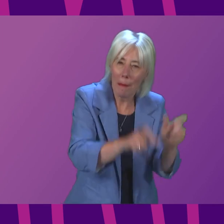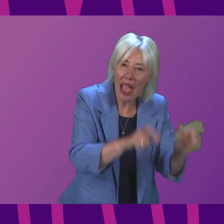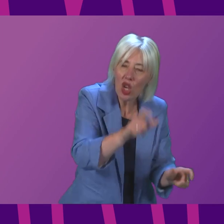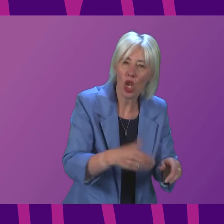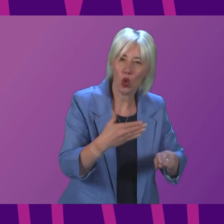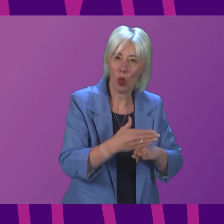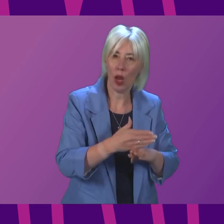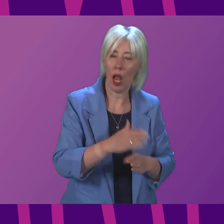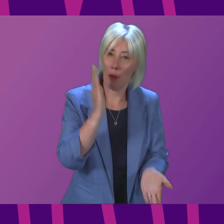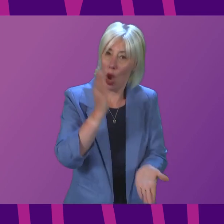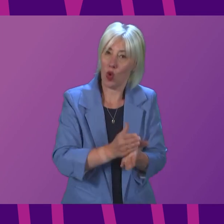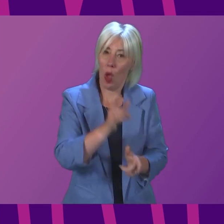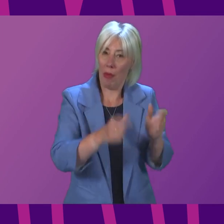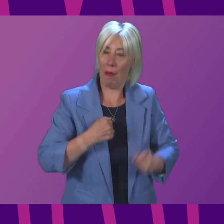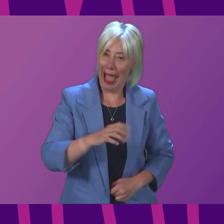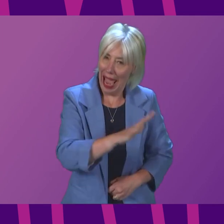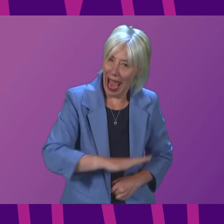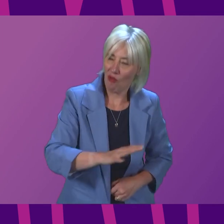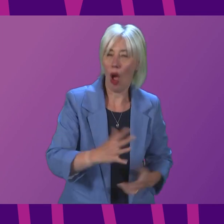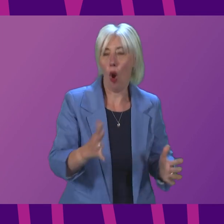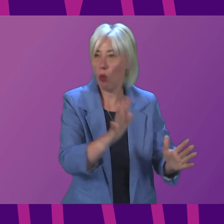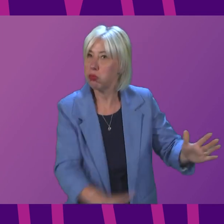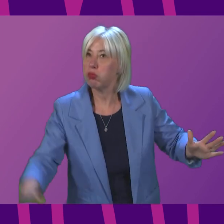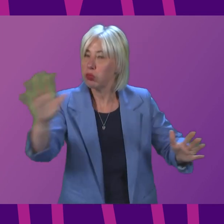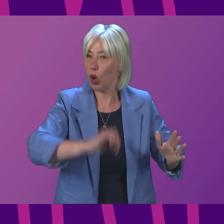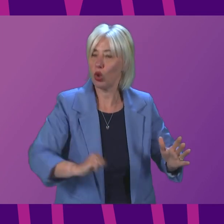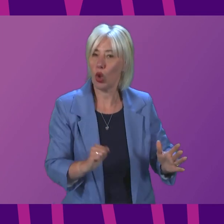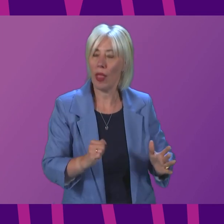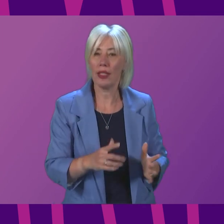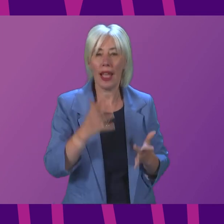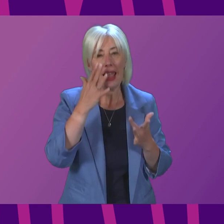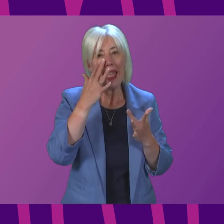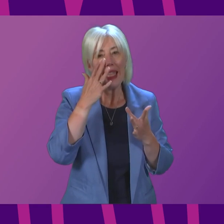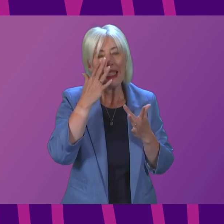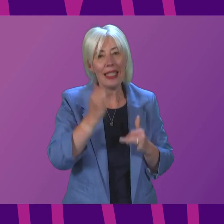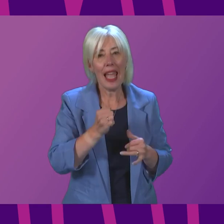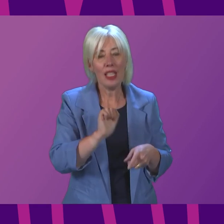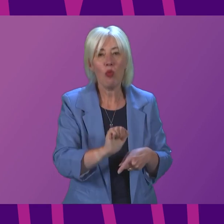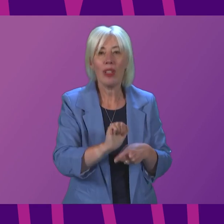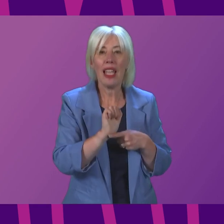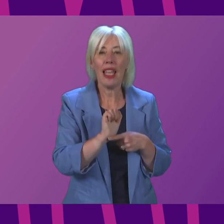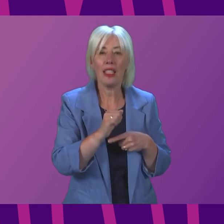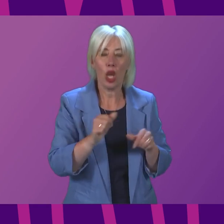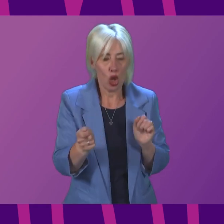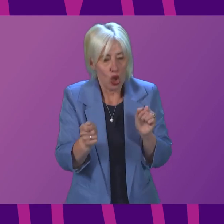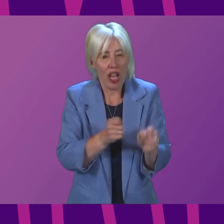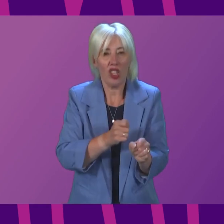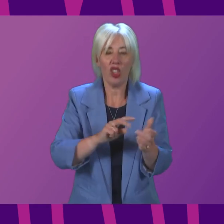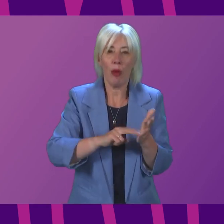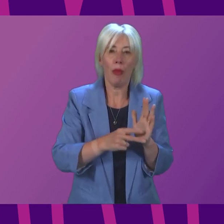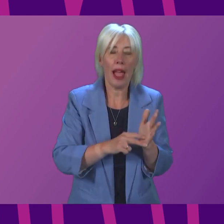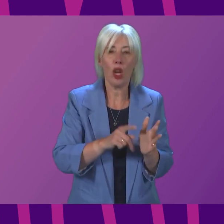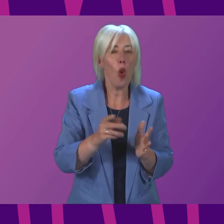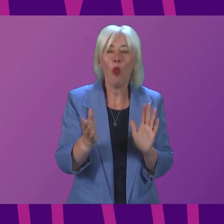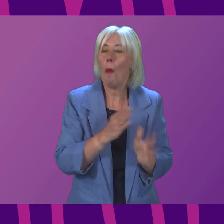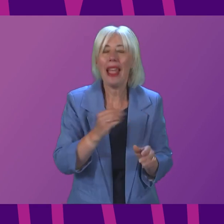reassure my constituents and people across Scotland that the Test and Protect transition plan won't make achieving NHS recovery any